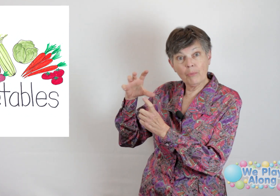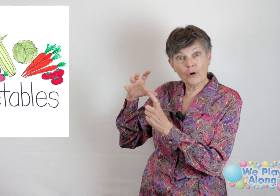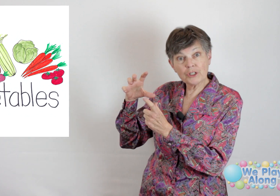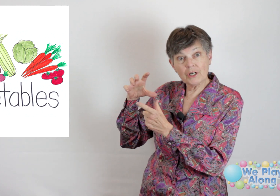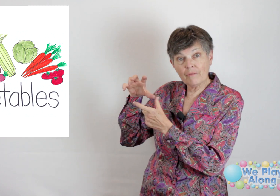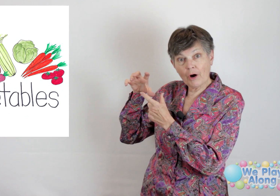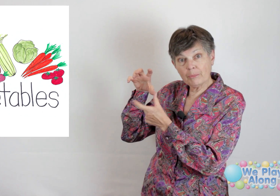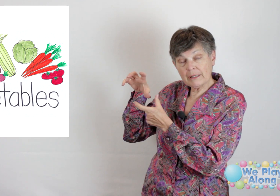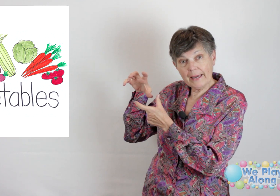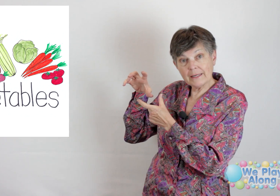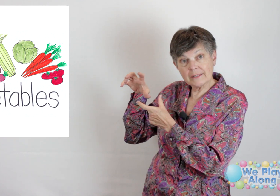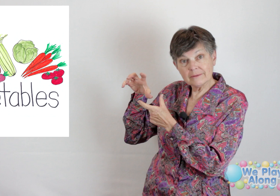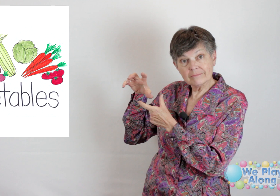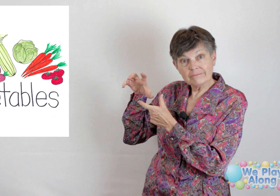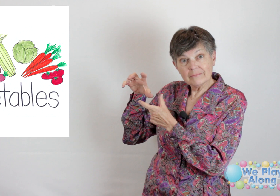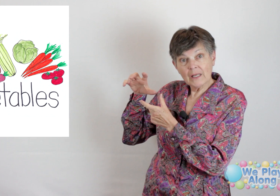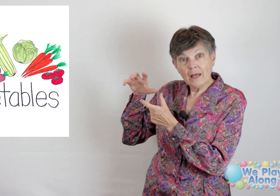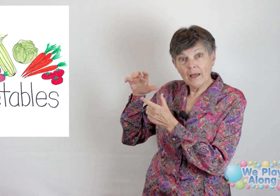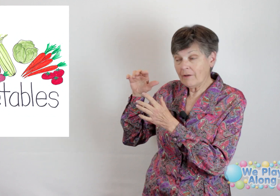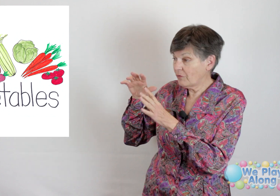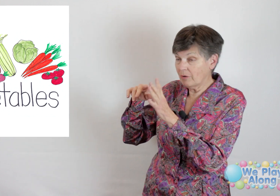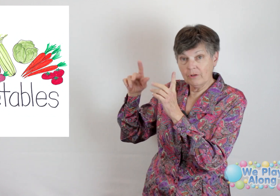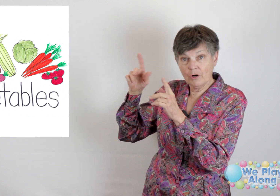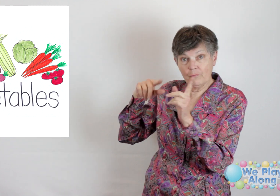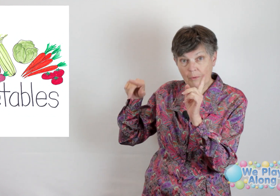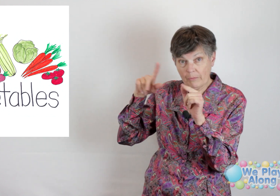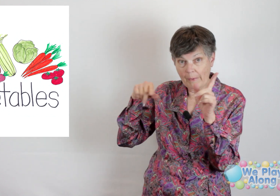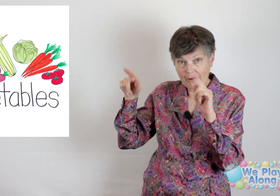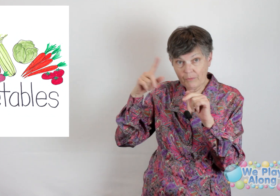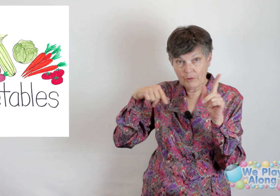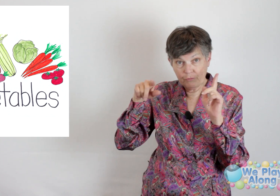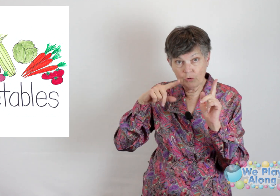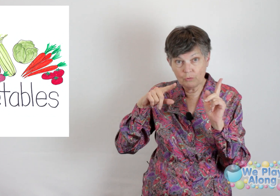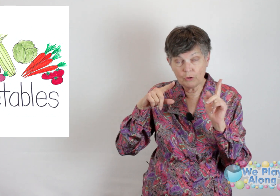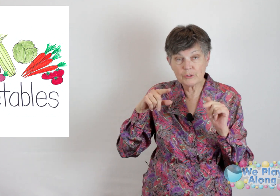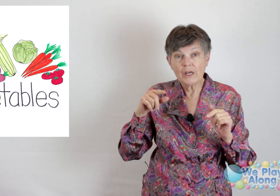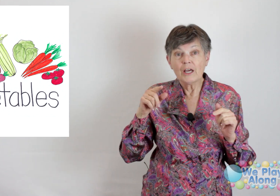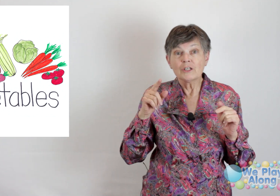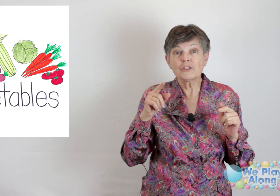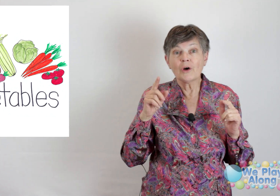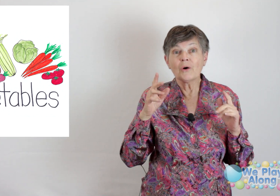portion of our plate if you remember back from the food groups. So